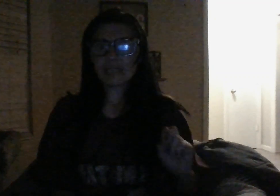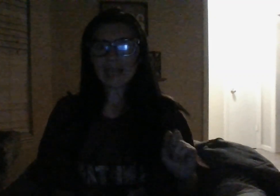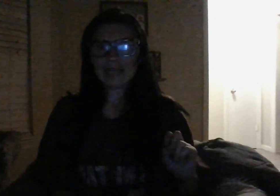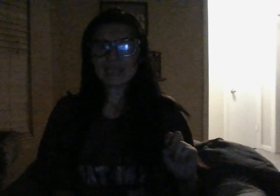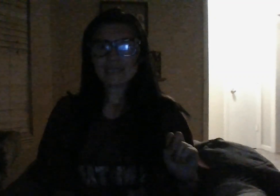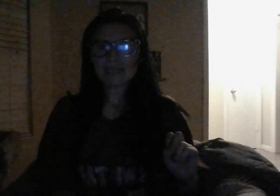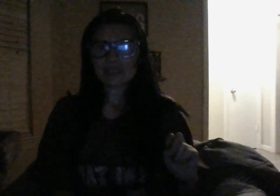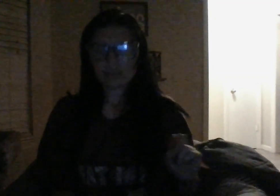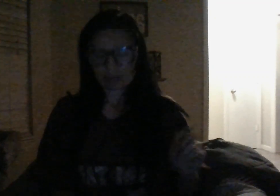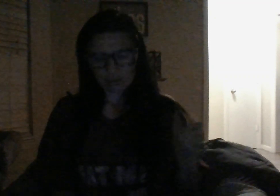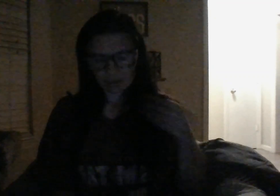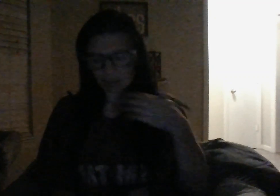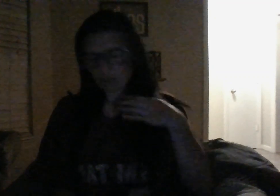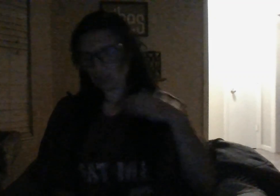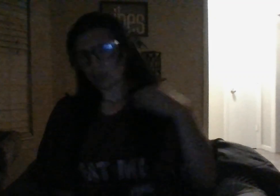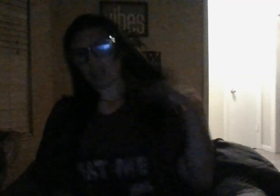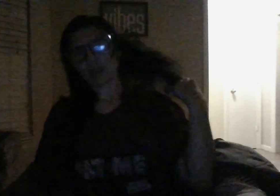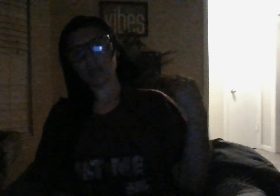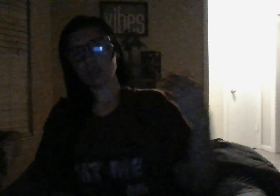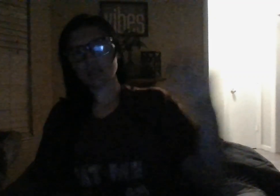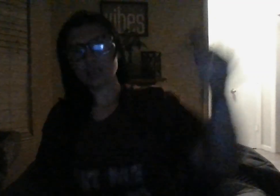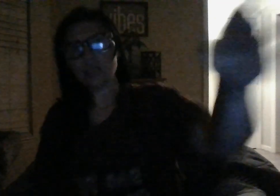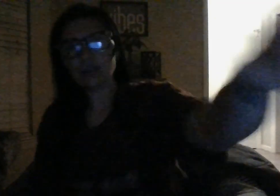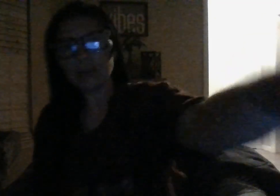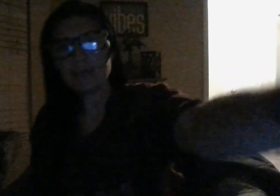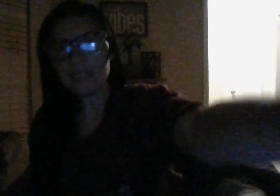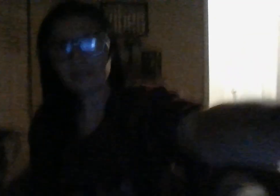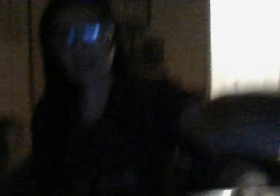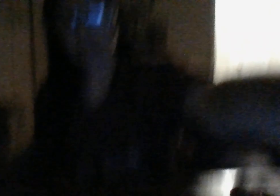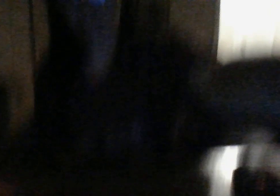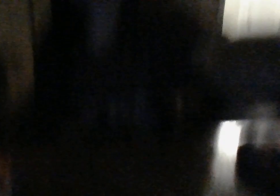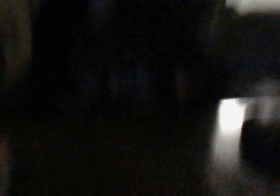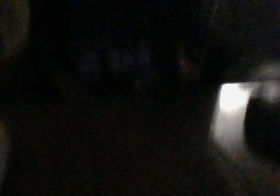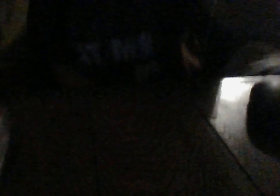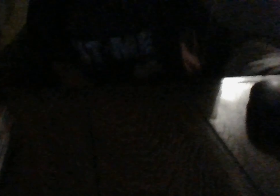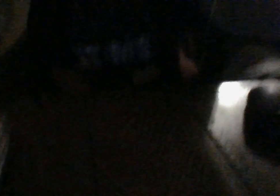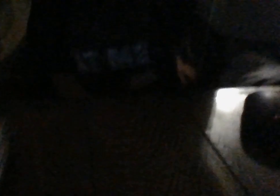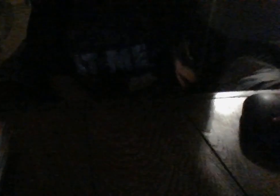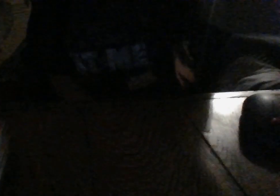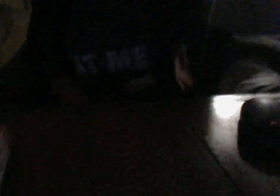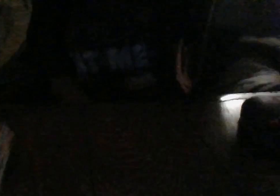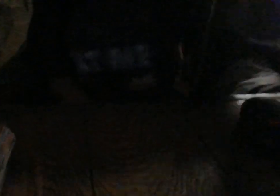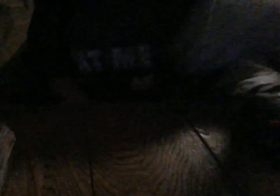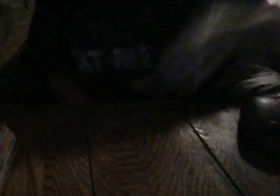Yikes. Oh, let me see if hear anything else. Oh, dear Jesus.